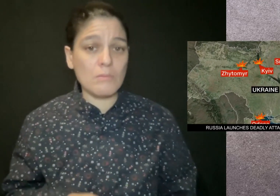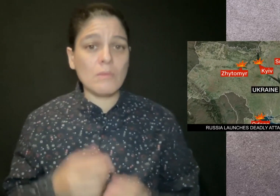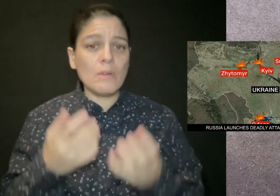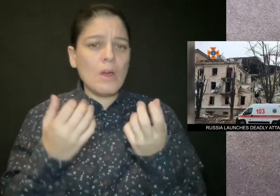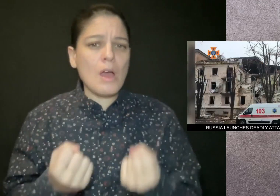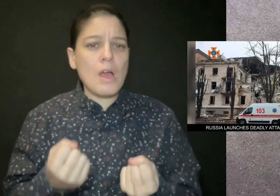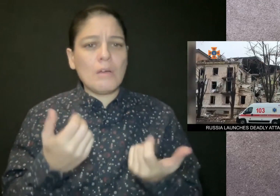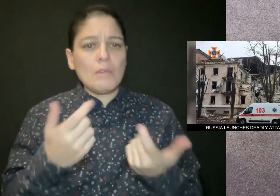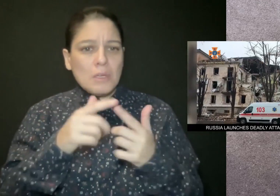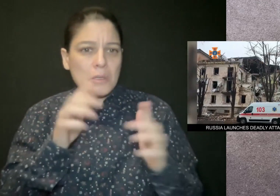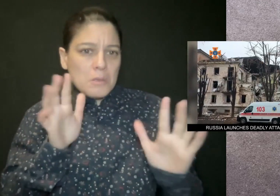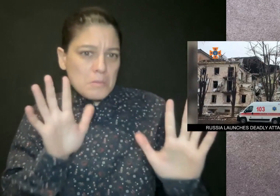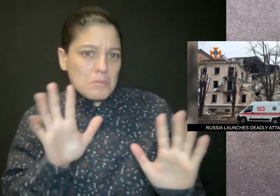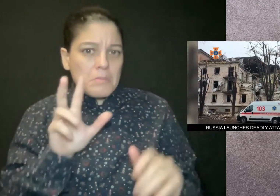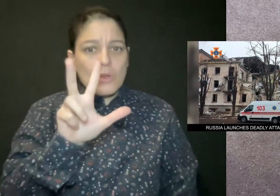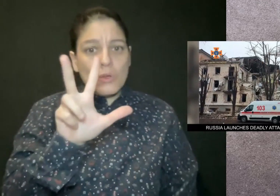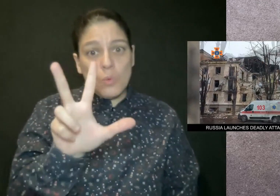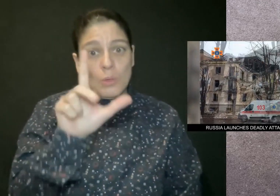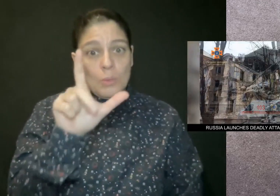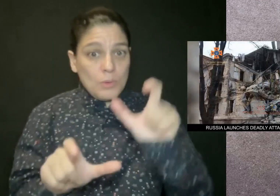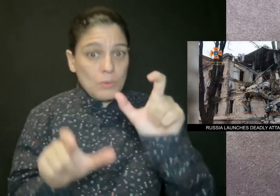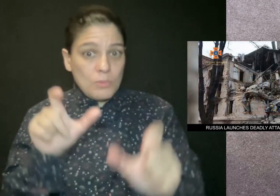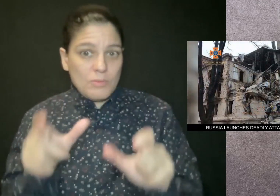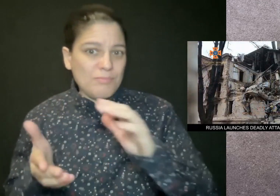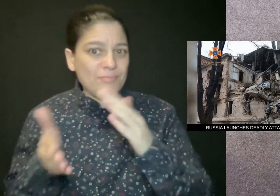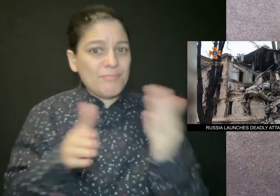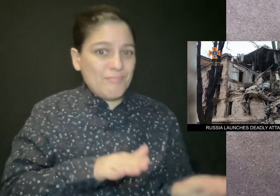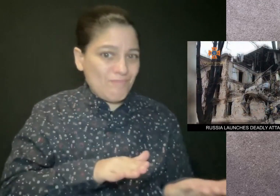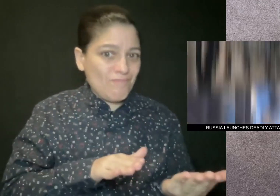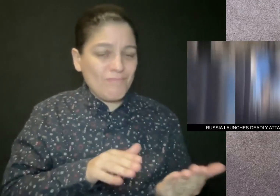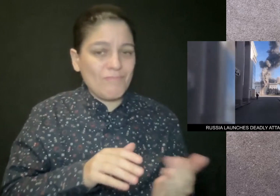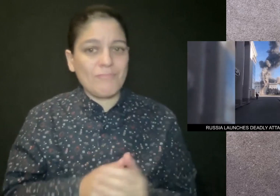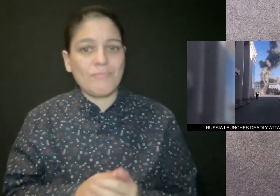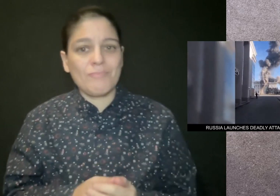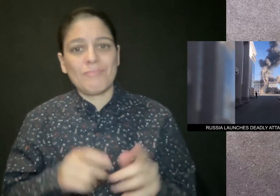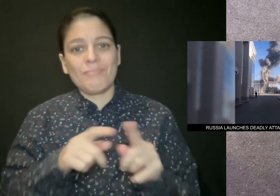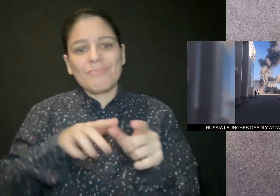killing at least three people and targeting critical infrastructure.